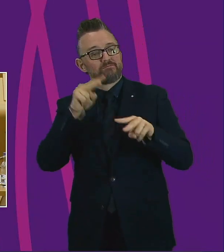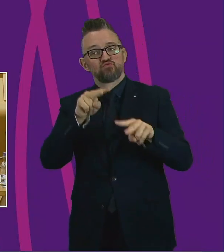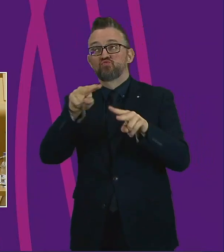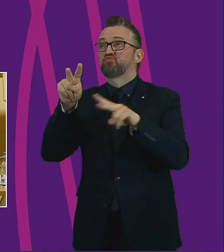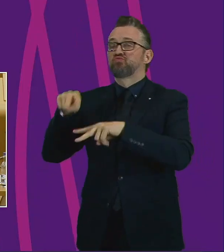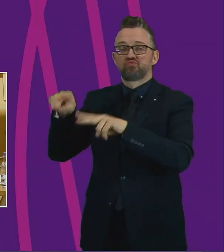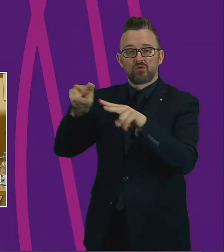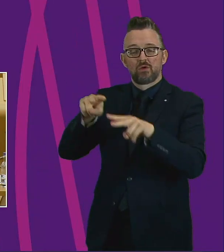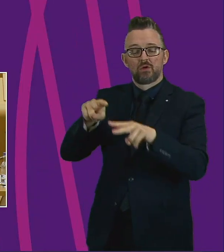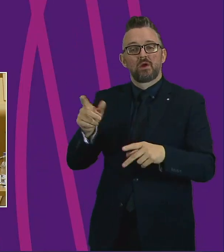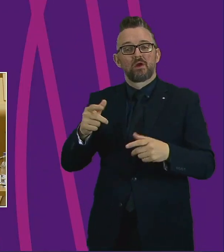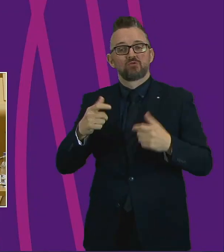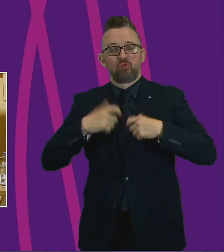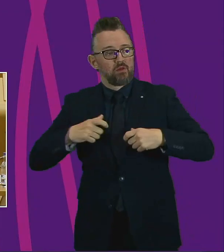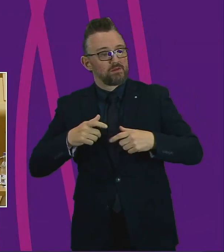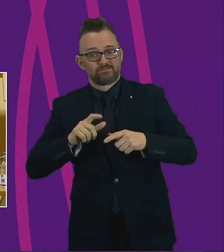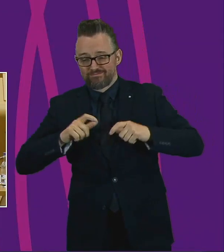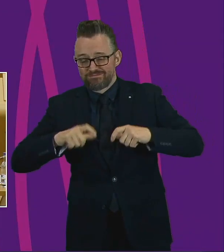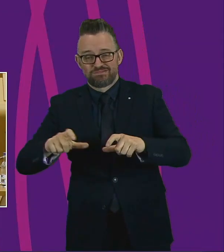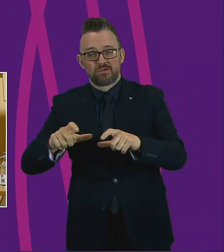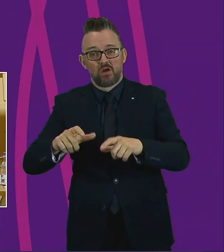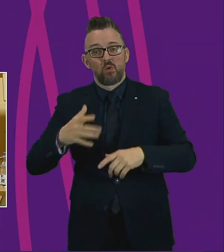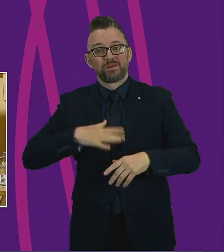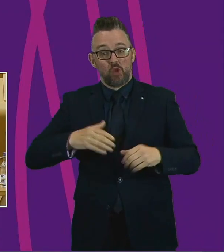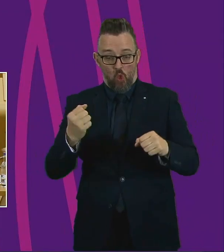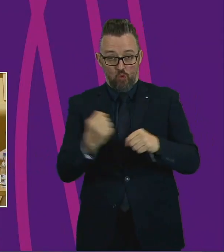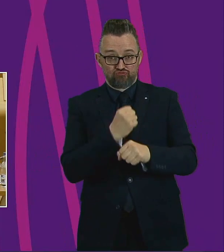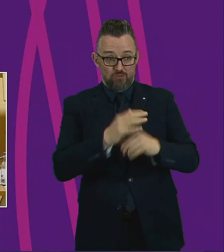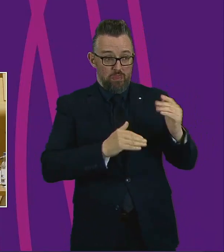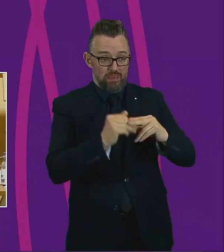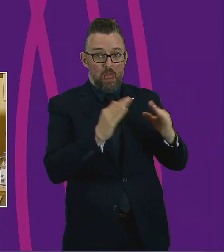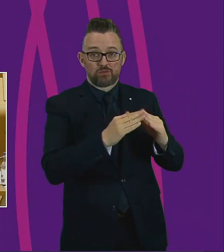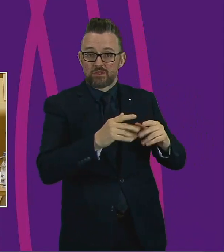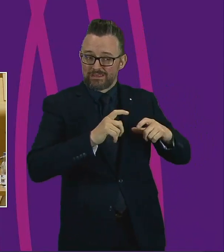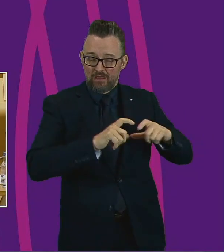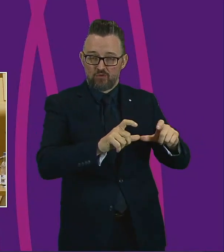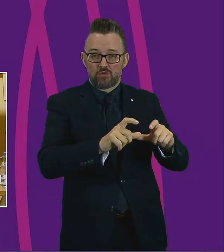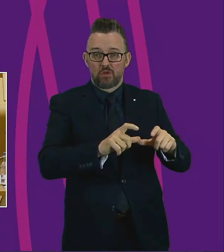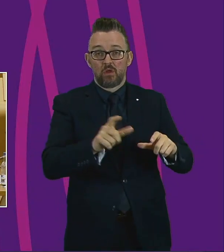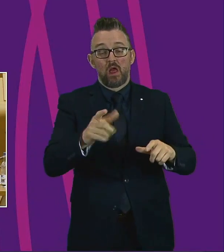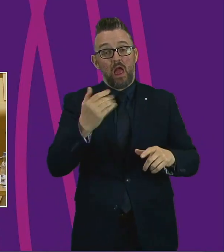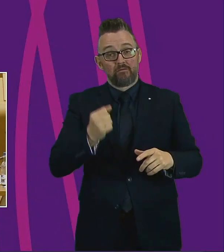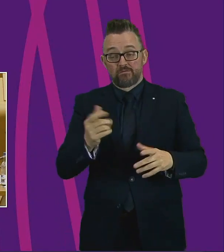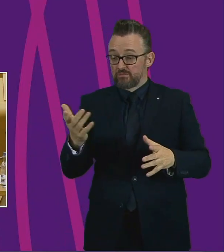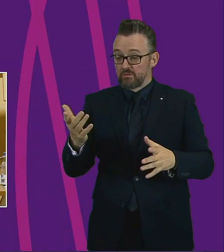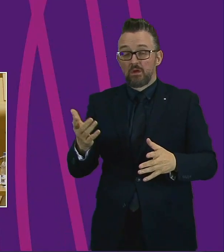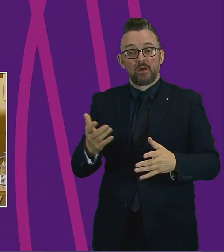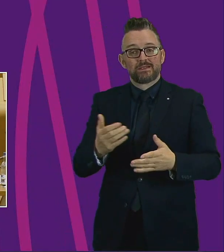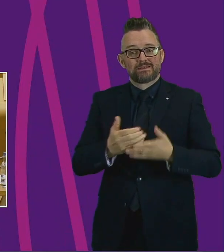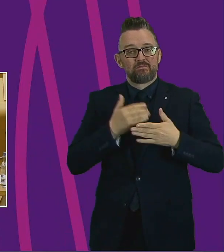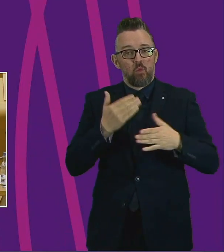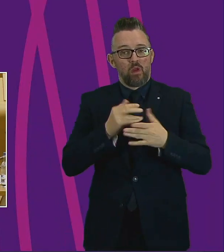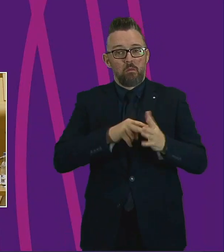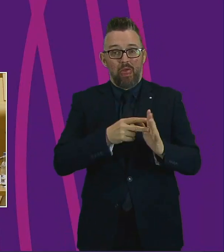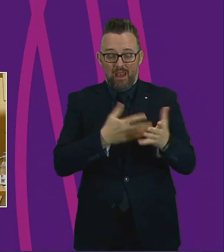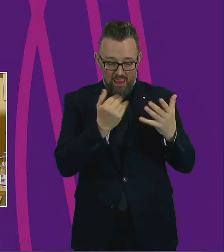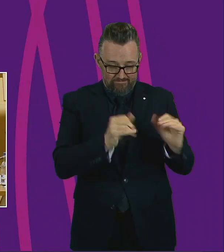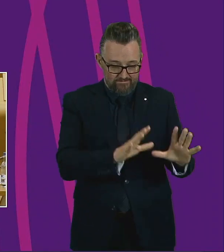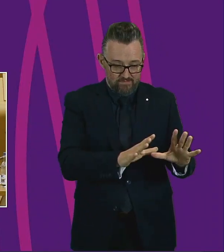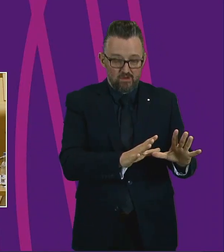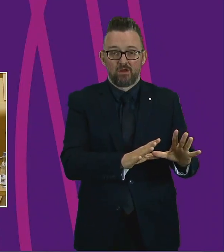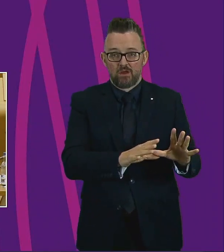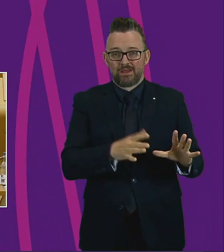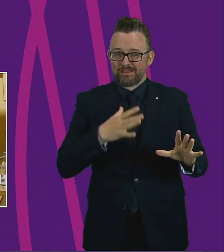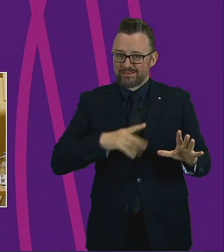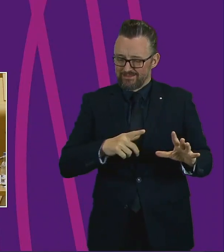and we need to allow the construction industry to restart. They have a safe working plan in place. They need to be allowed to get on